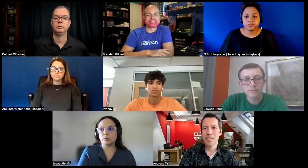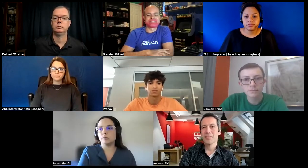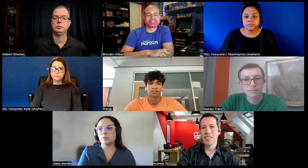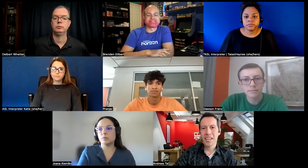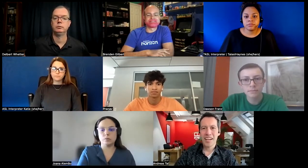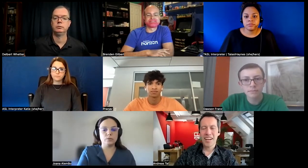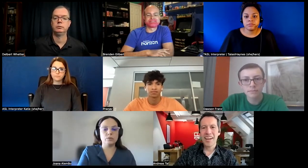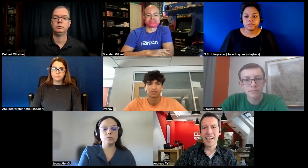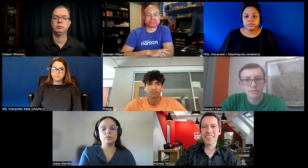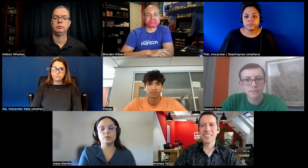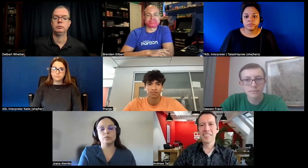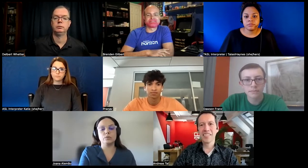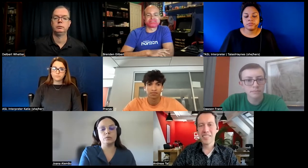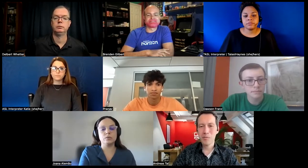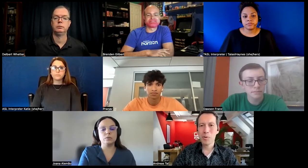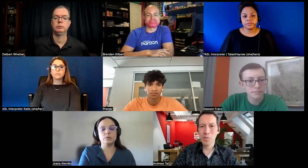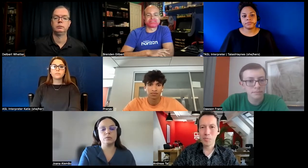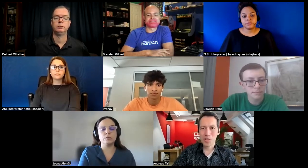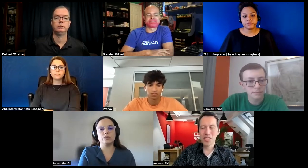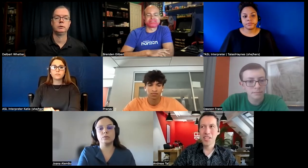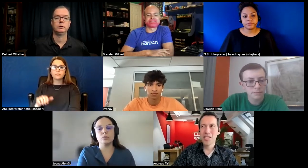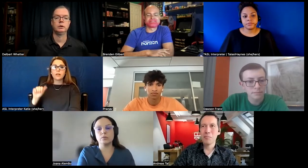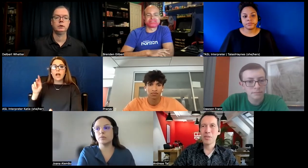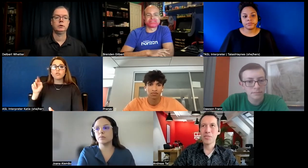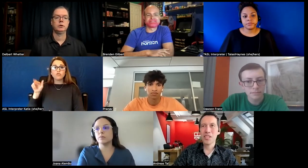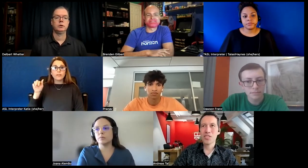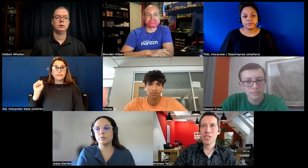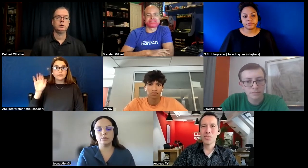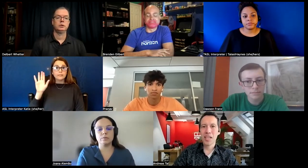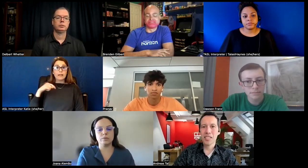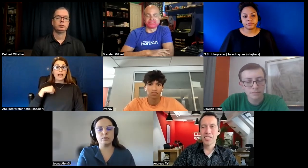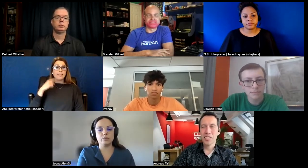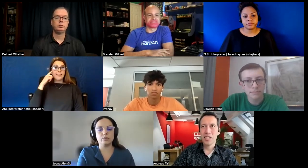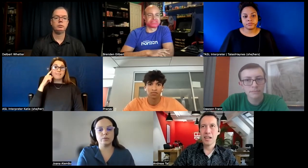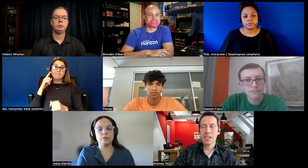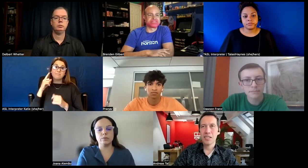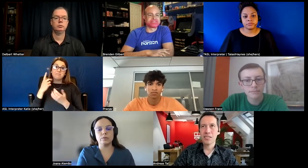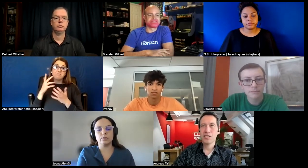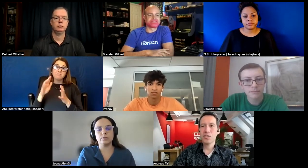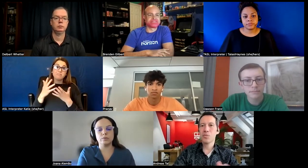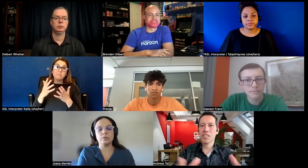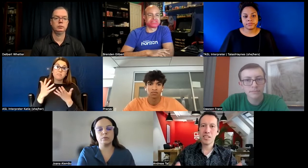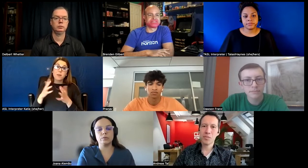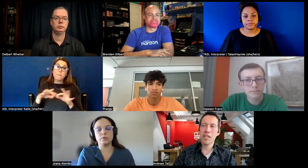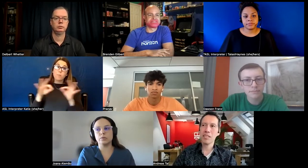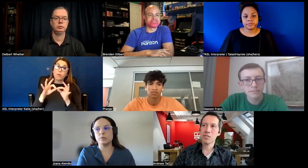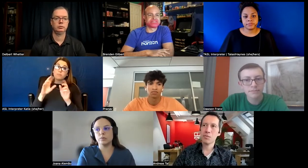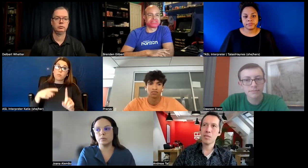there i think that's an important point because that shows that the new xr space really